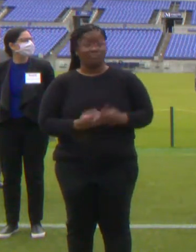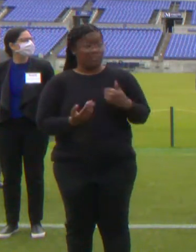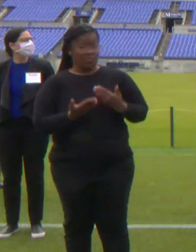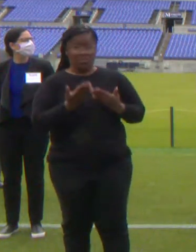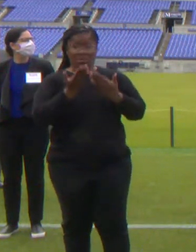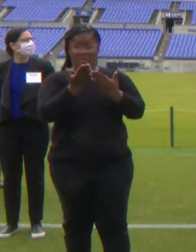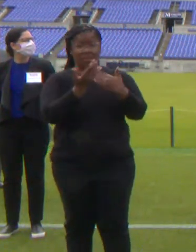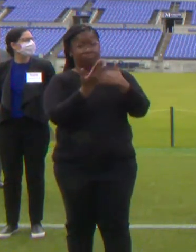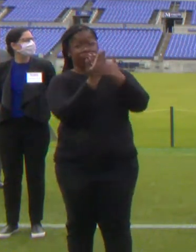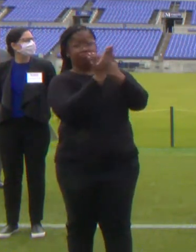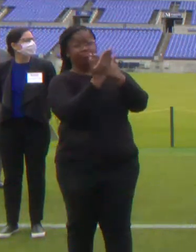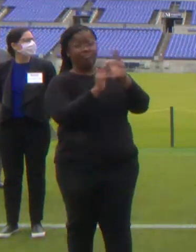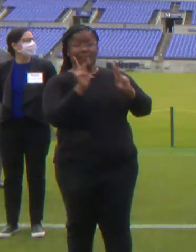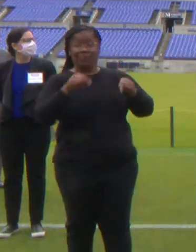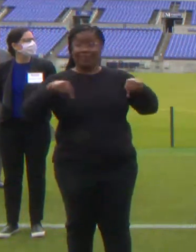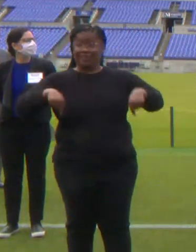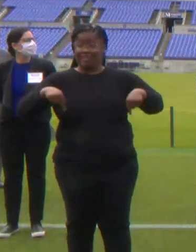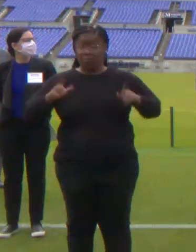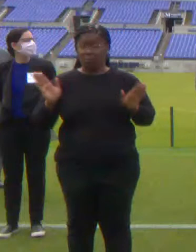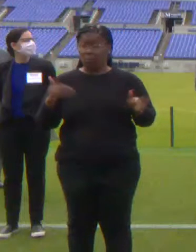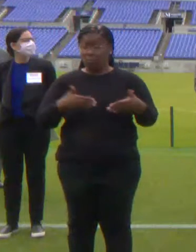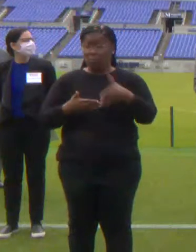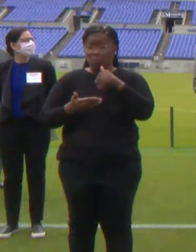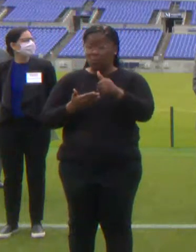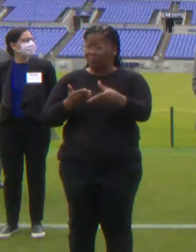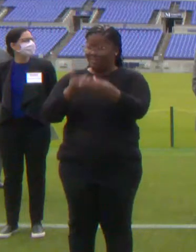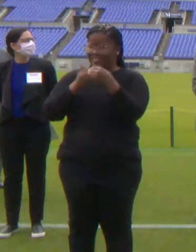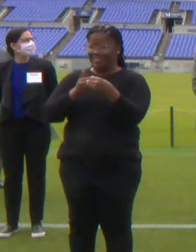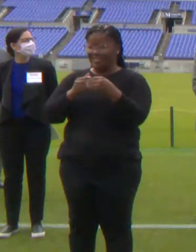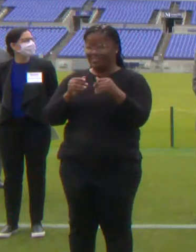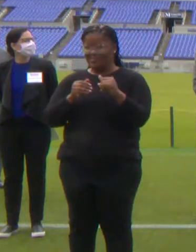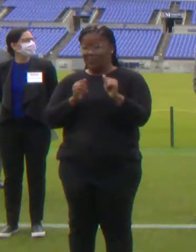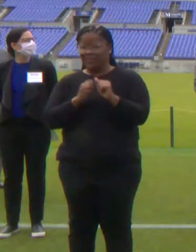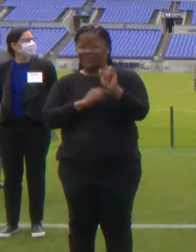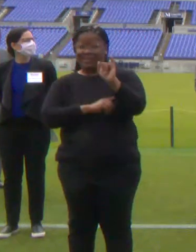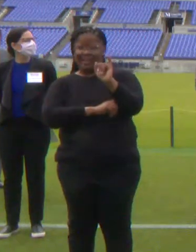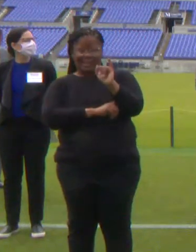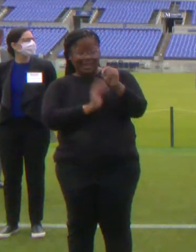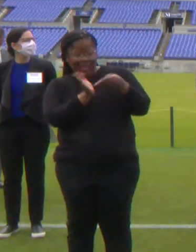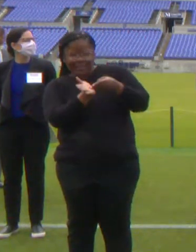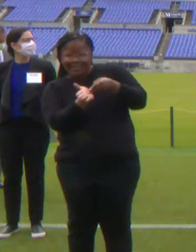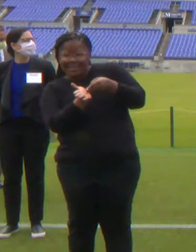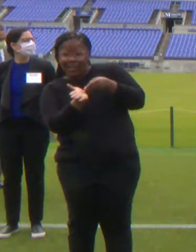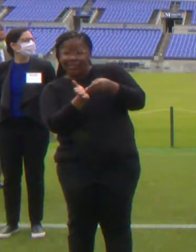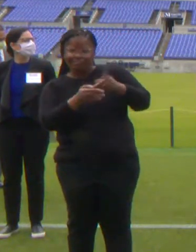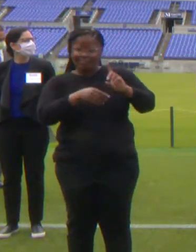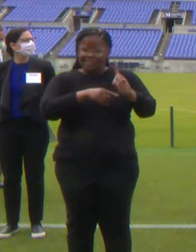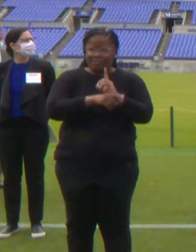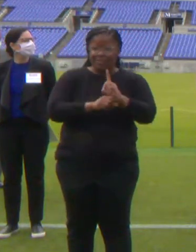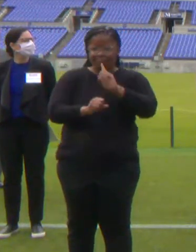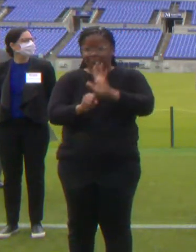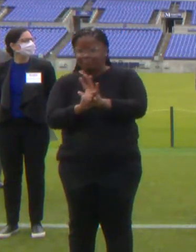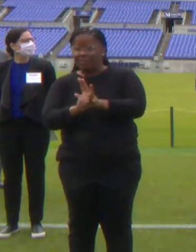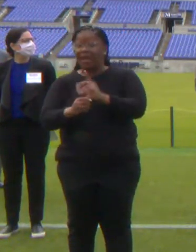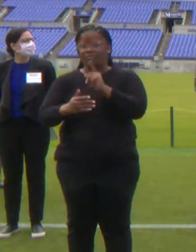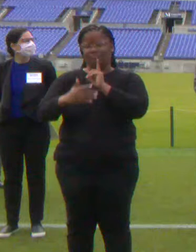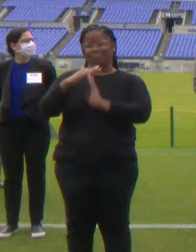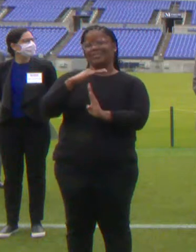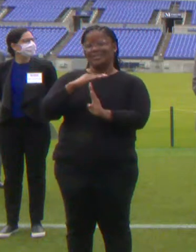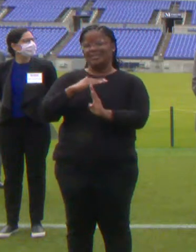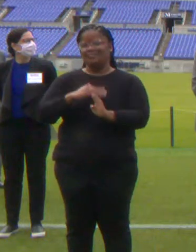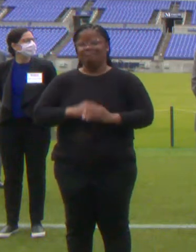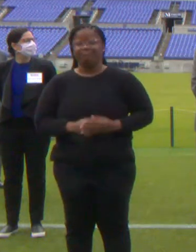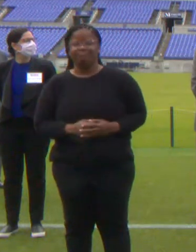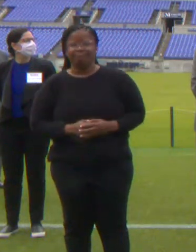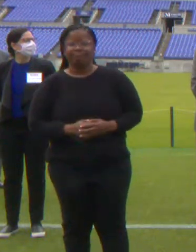who live and lead with integrity, courage, discipline and humility as they find solutions to heal our concerns